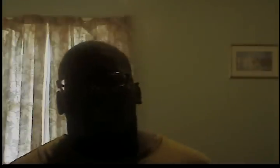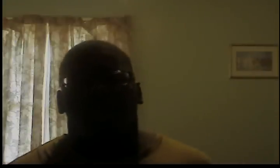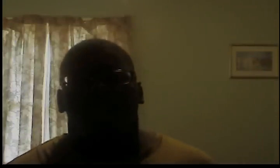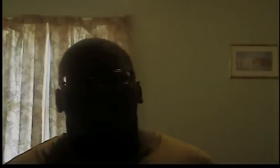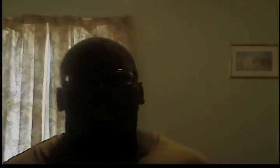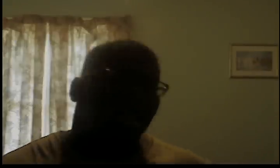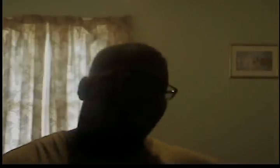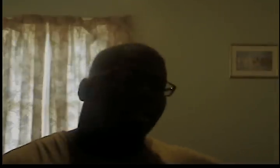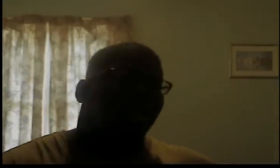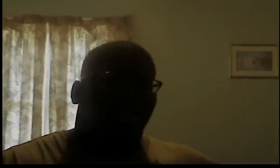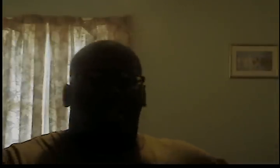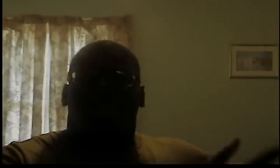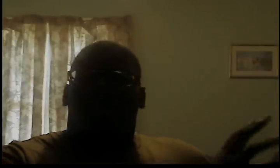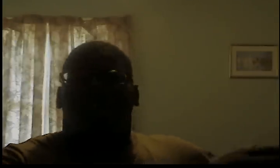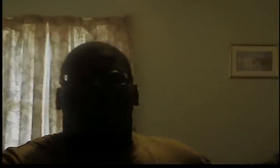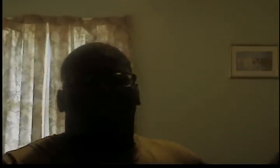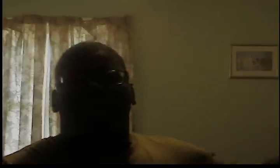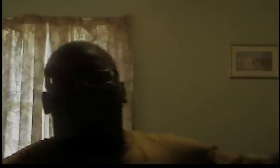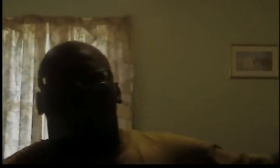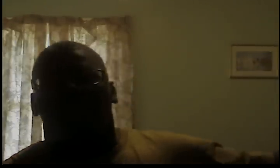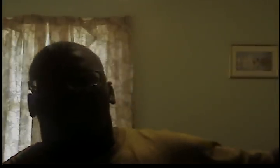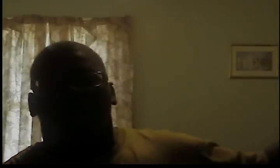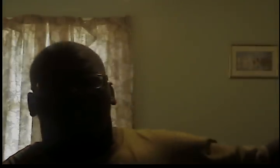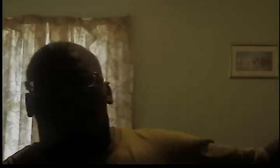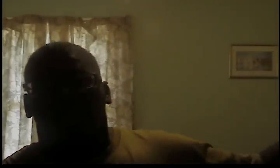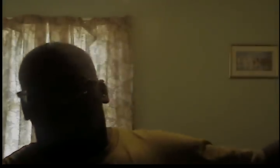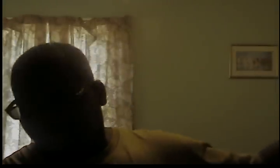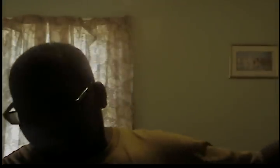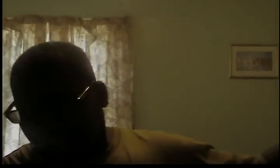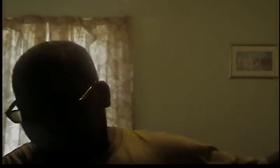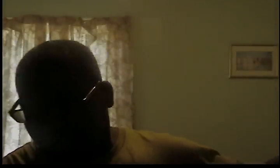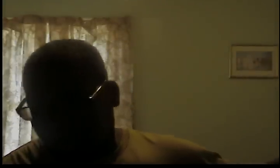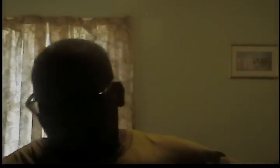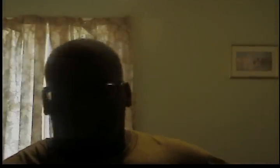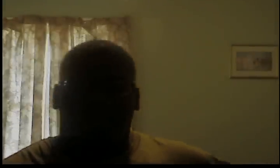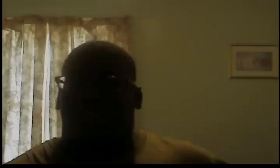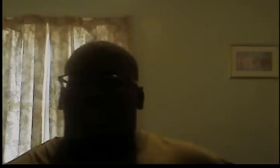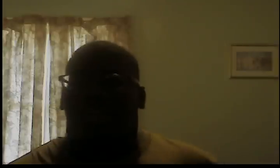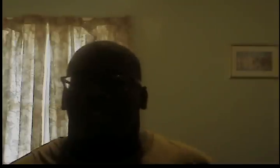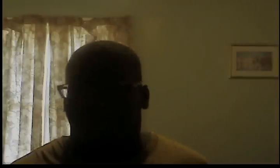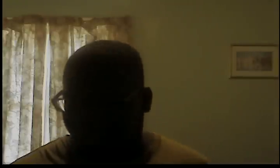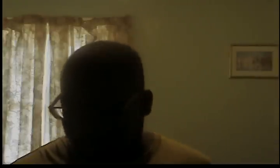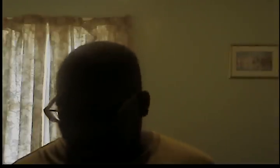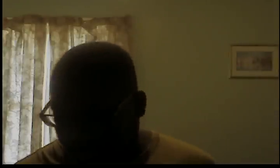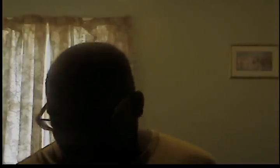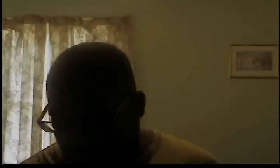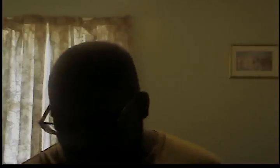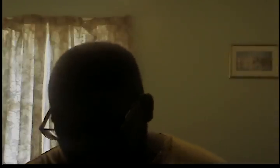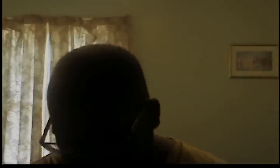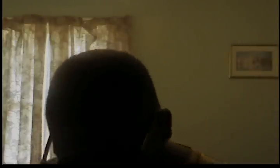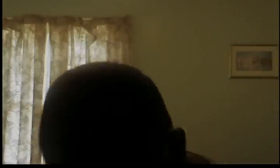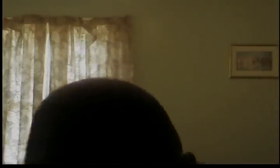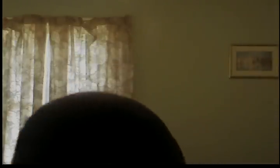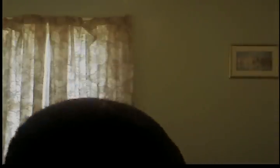know not let's not worry about the guy who's getting punched over there in the locker no fuck that oh oh real quick